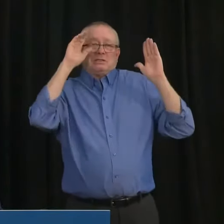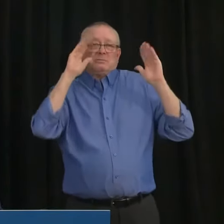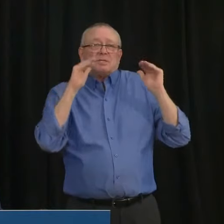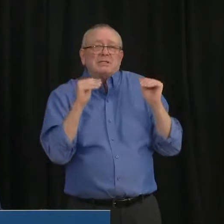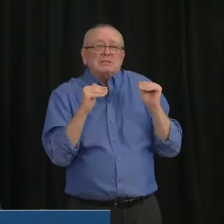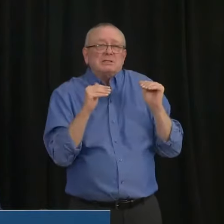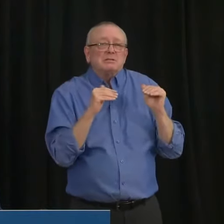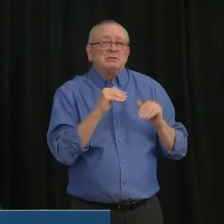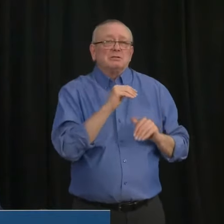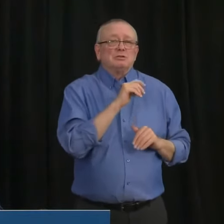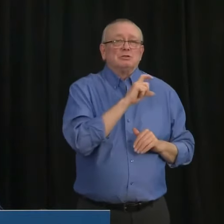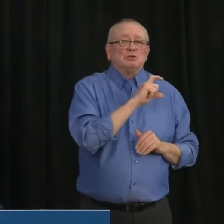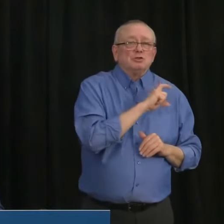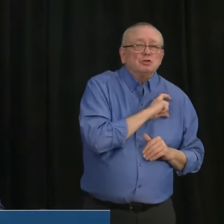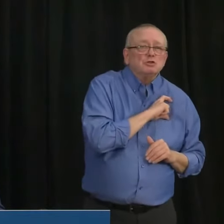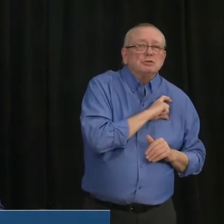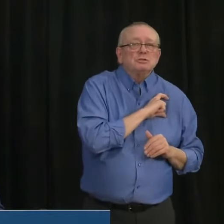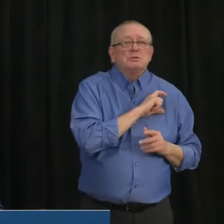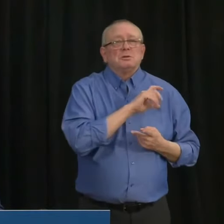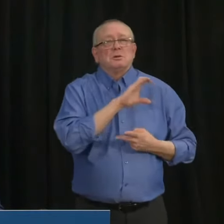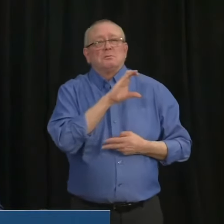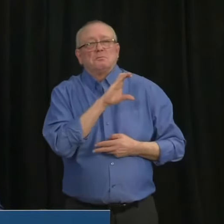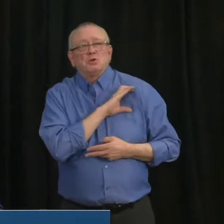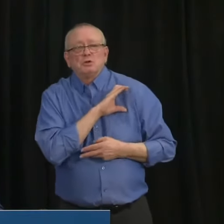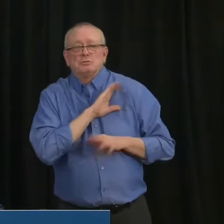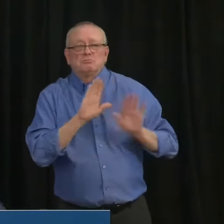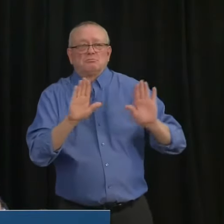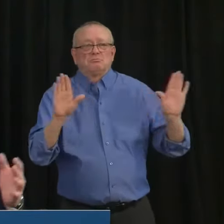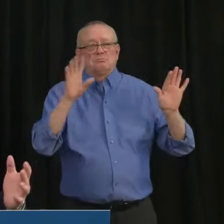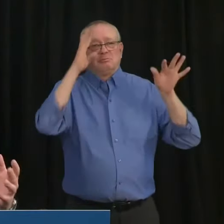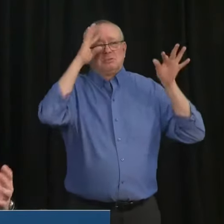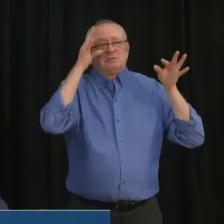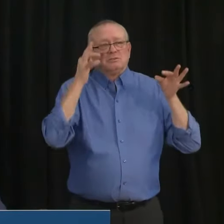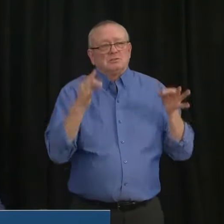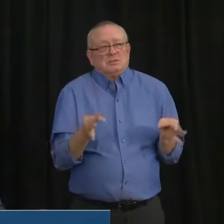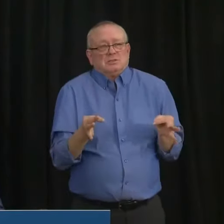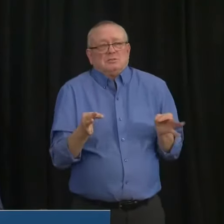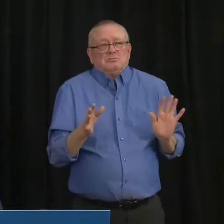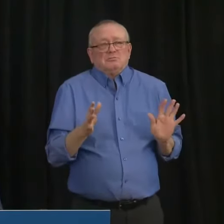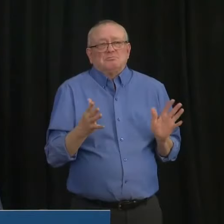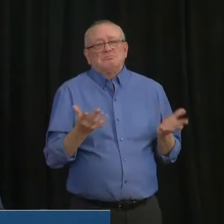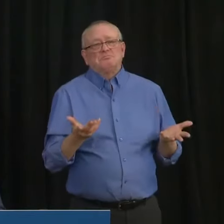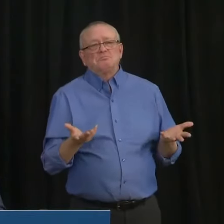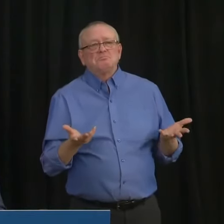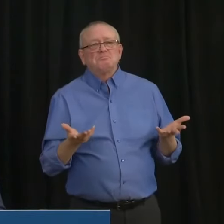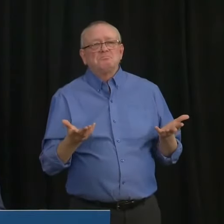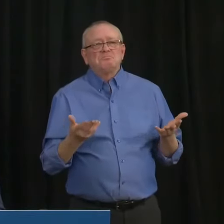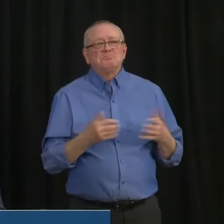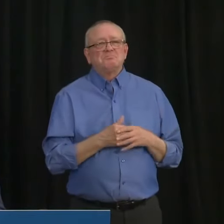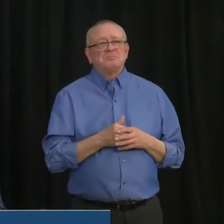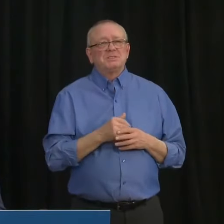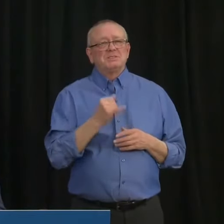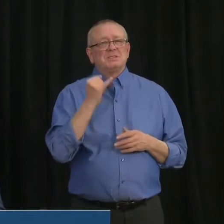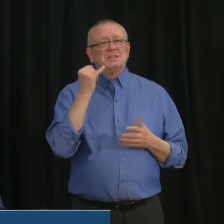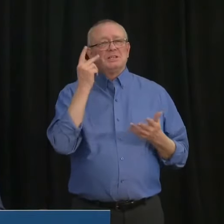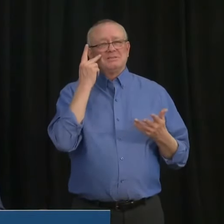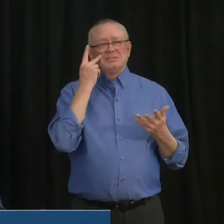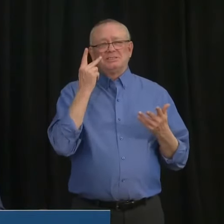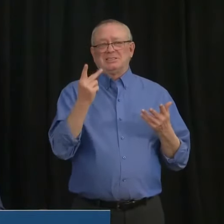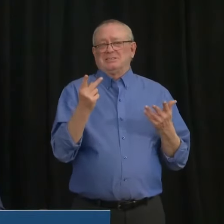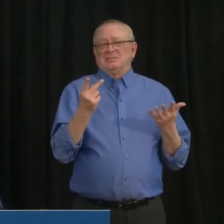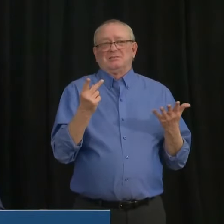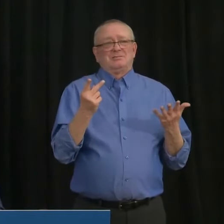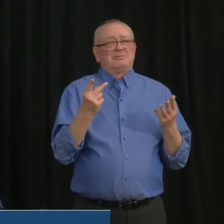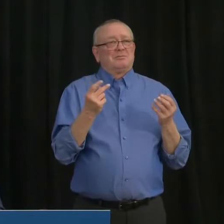operationalize this, but I anticipate that they, uh, will be able to see if there are, uh, obvious signs of a large gathering, a lot of cars